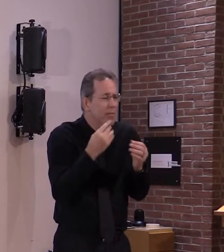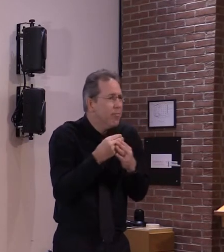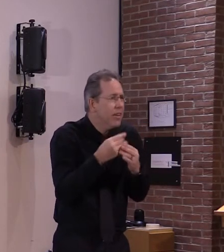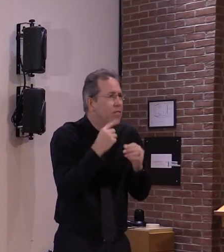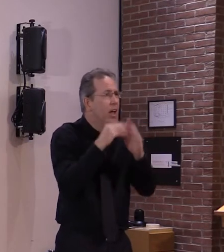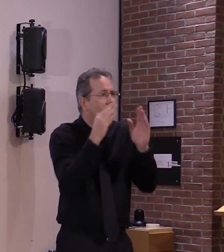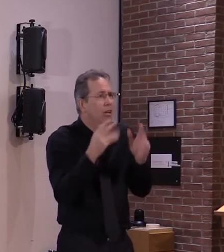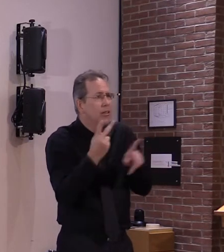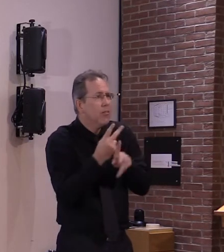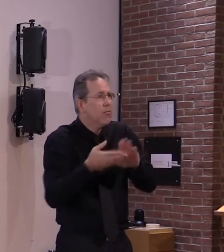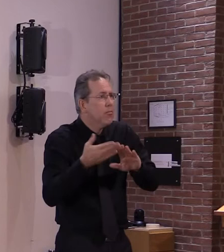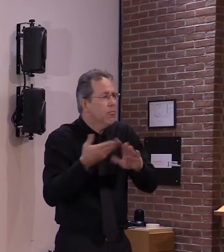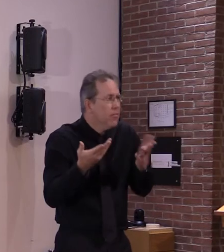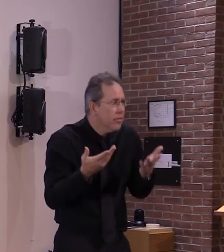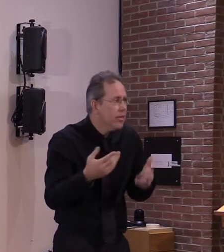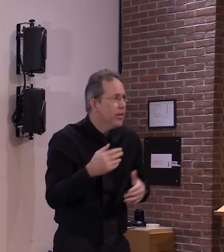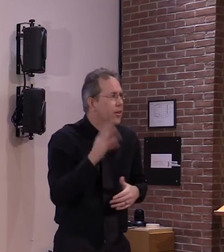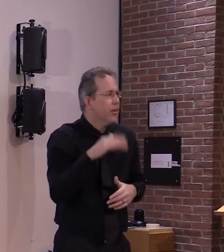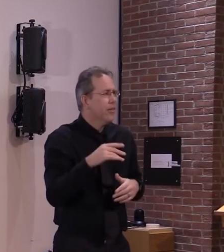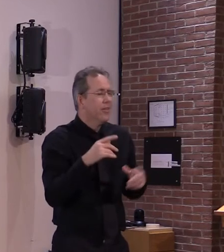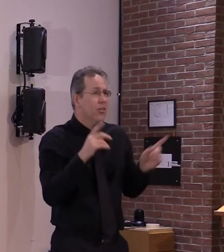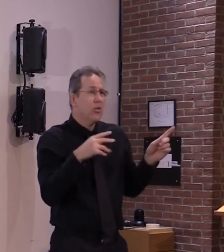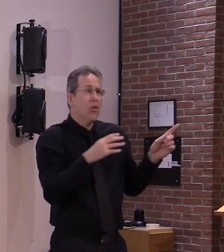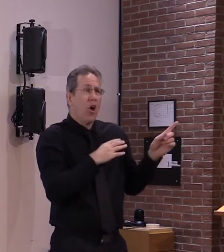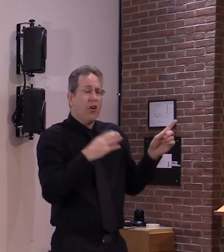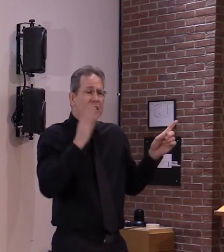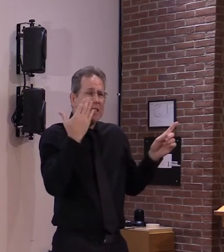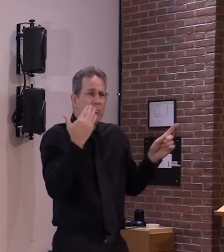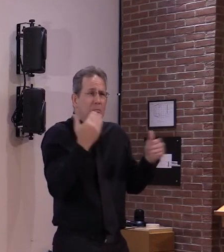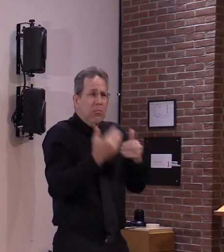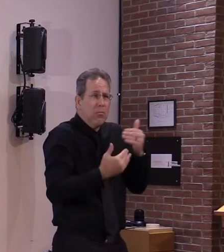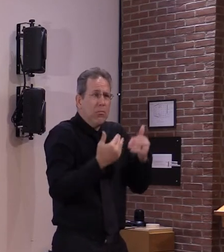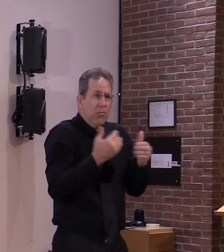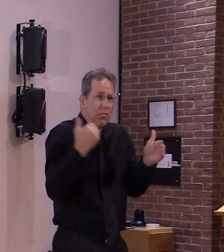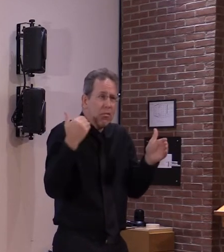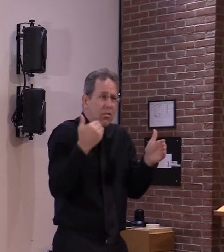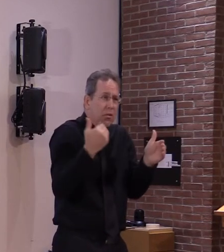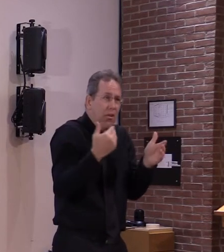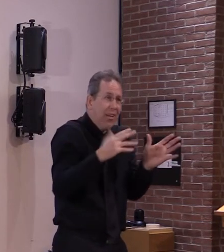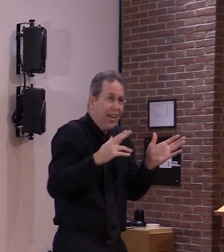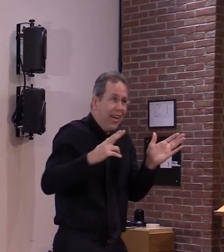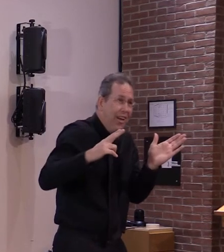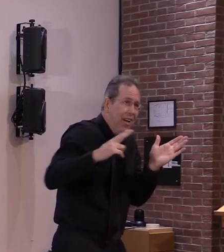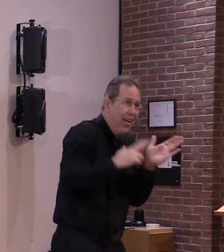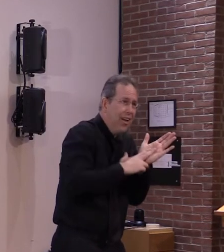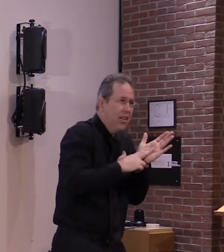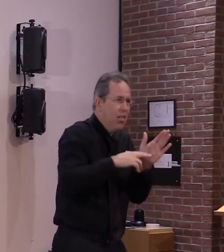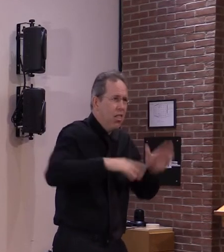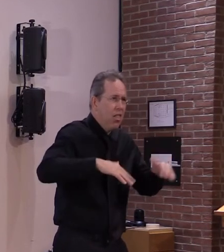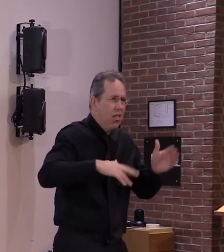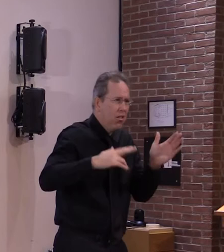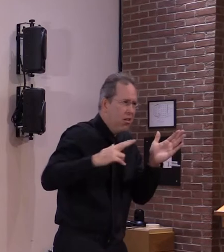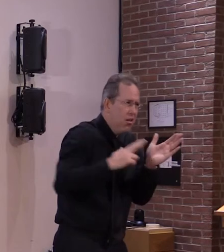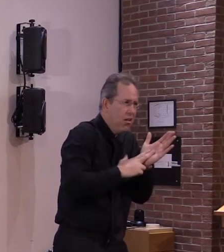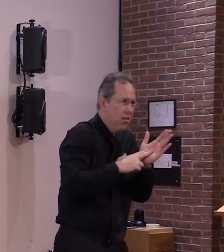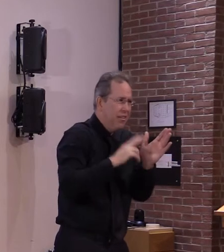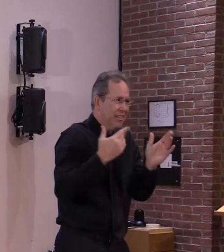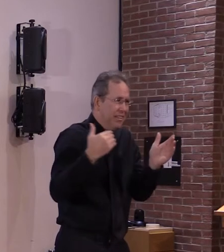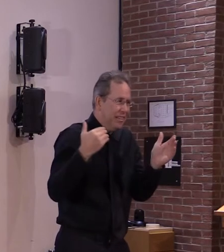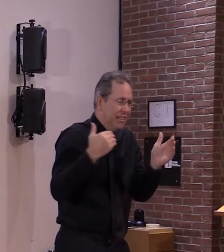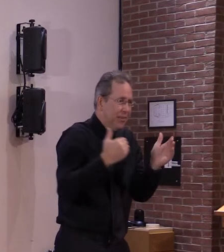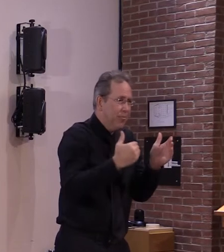cautiously again optimistic i believe that they will come up with with something before they adjourn for this year